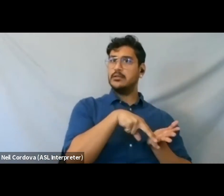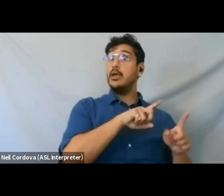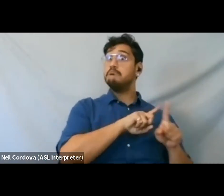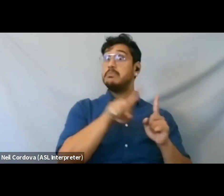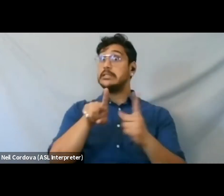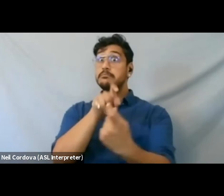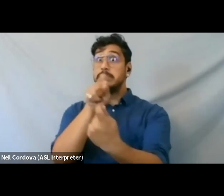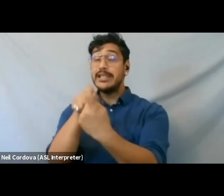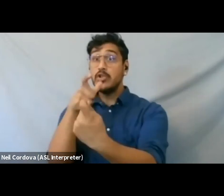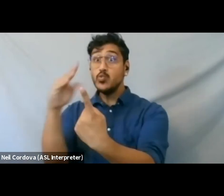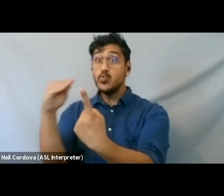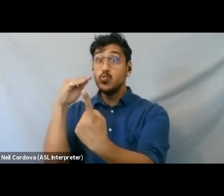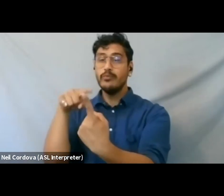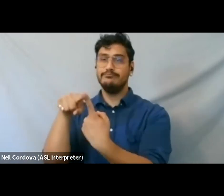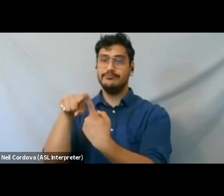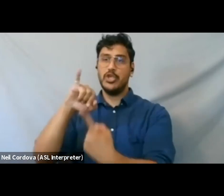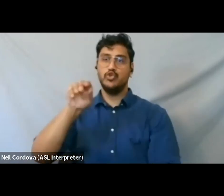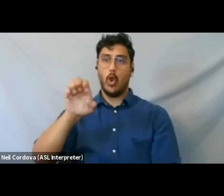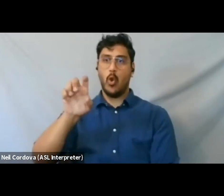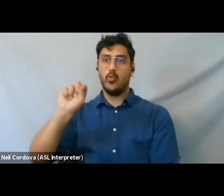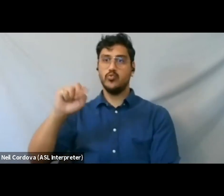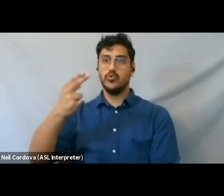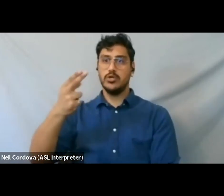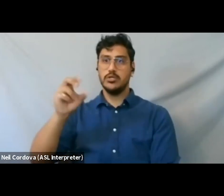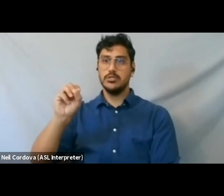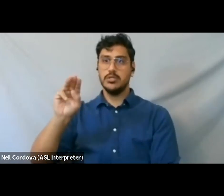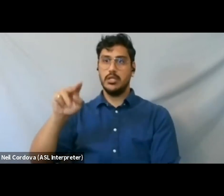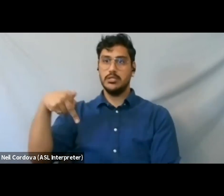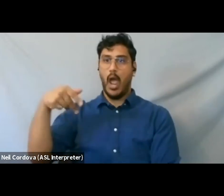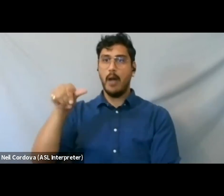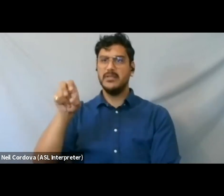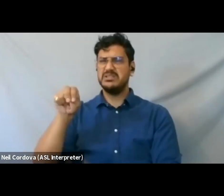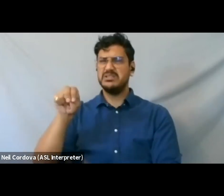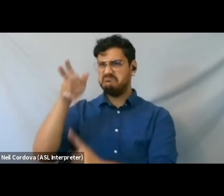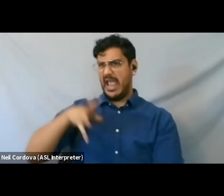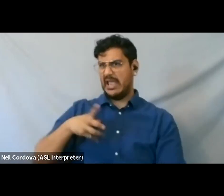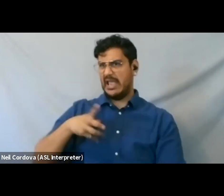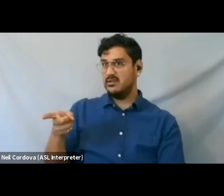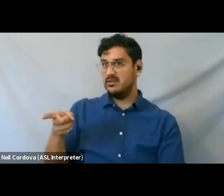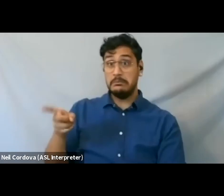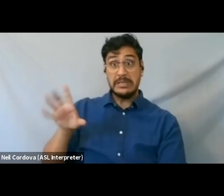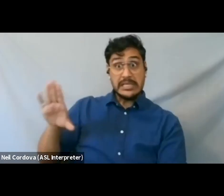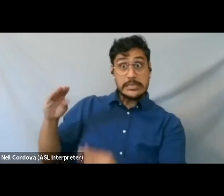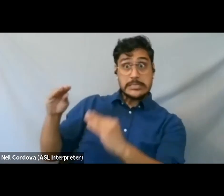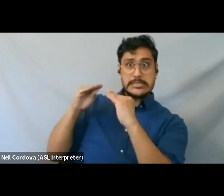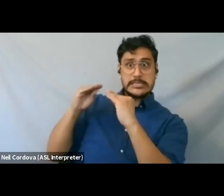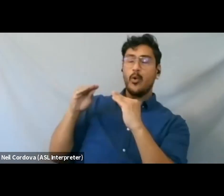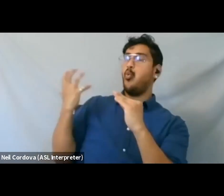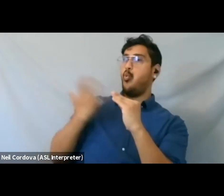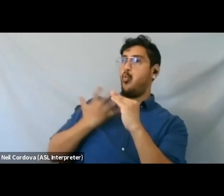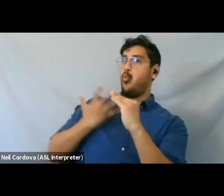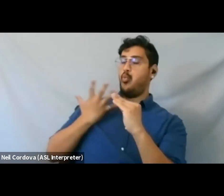and the mission that came from him changed my life. And so